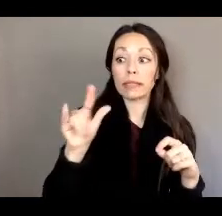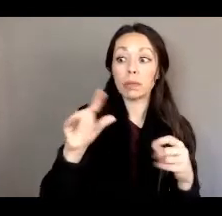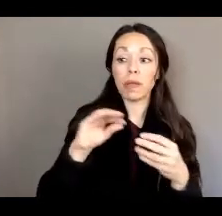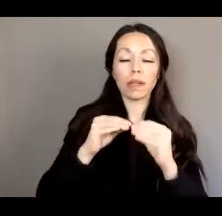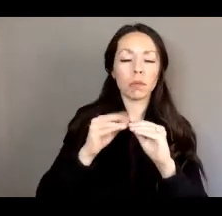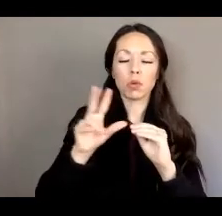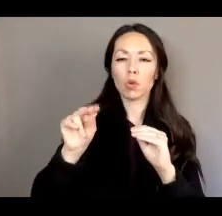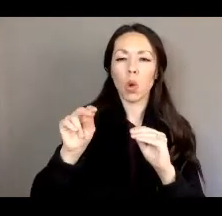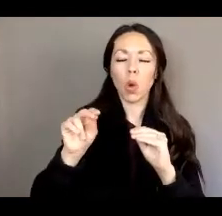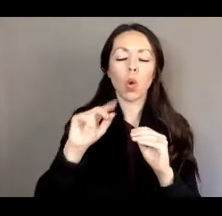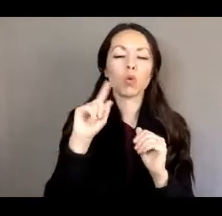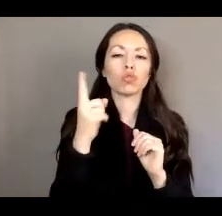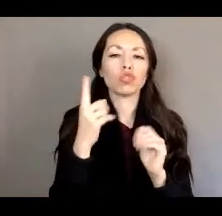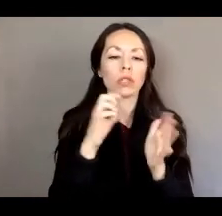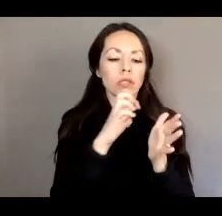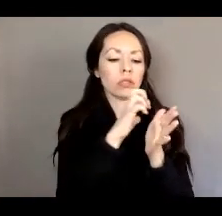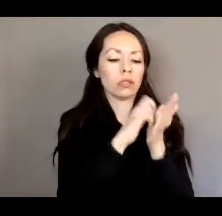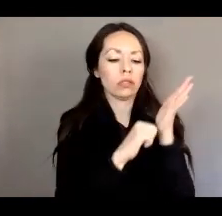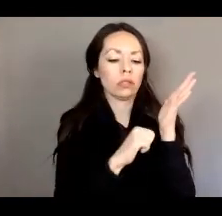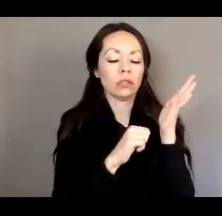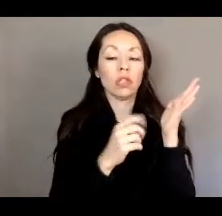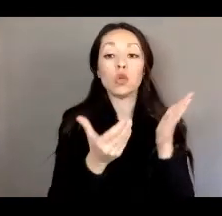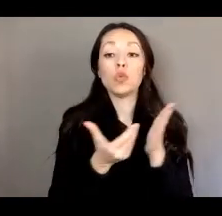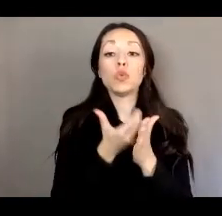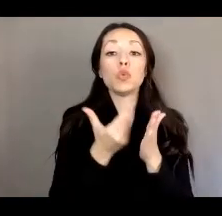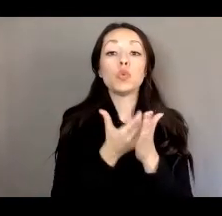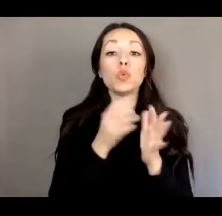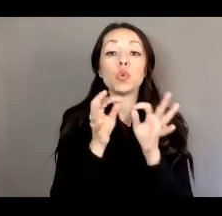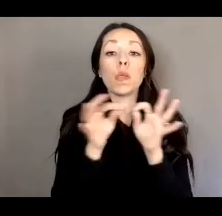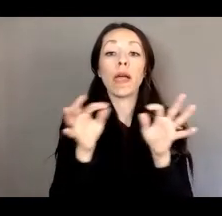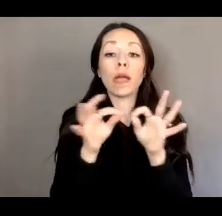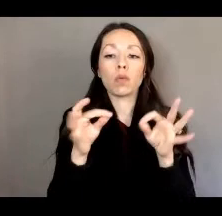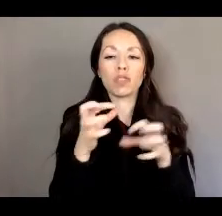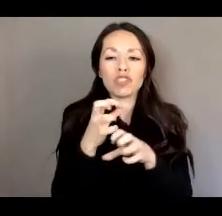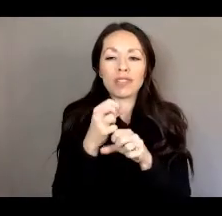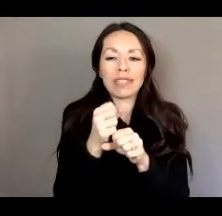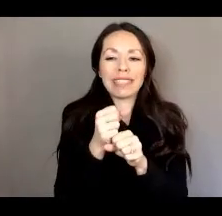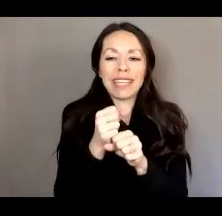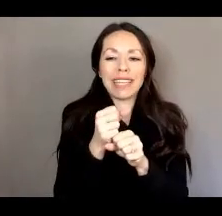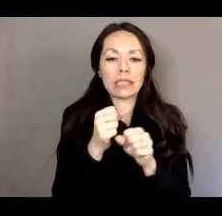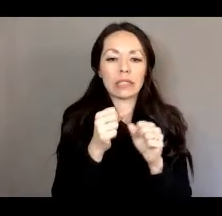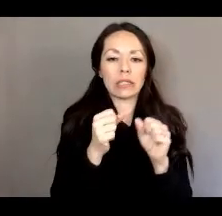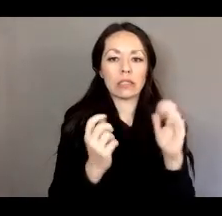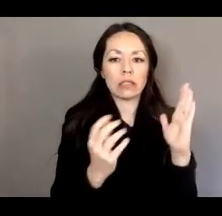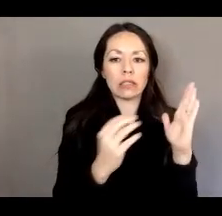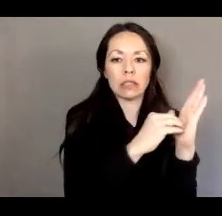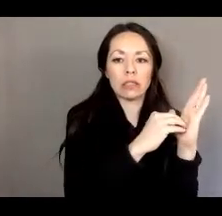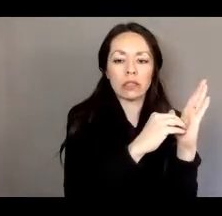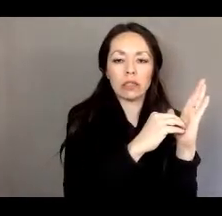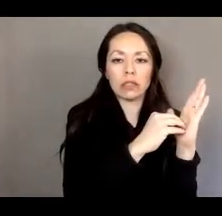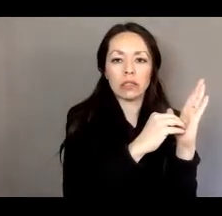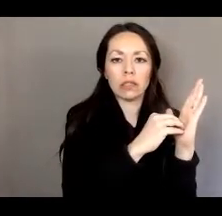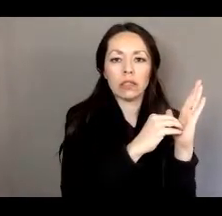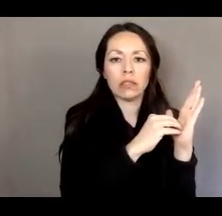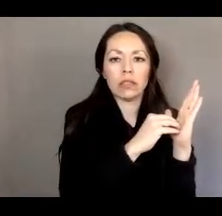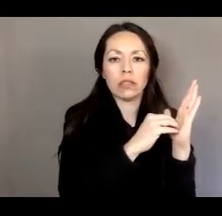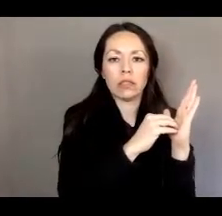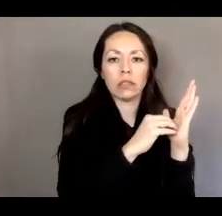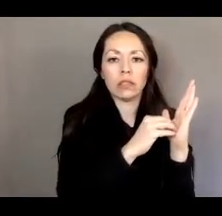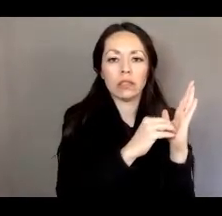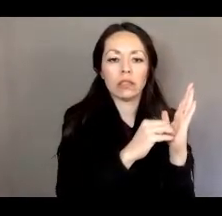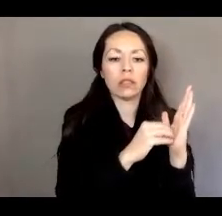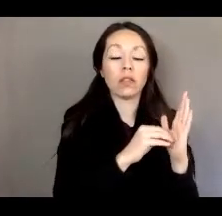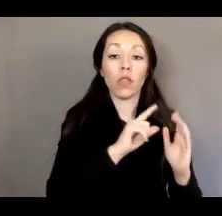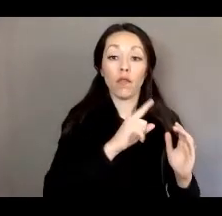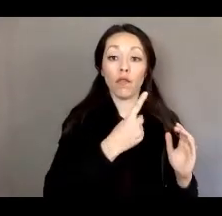It's just, they took a new language and condensed it into the, from the original